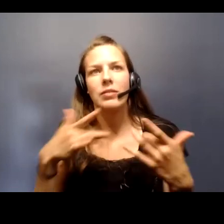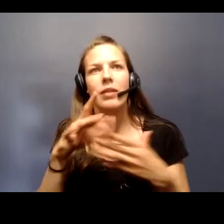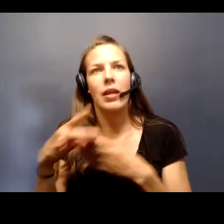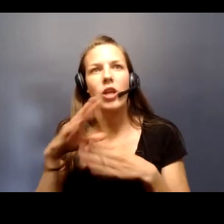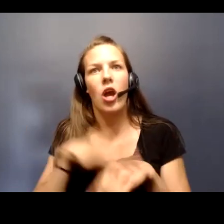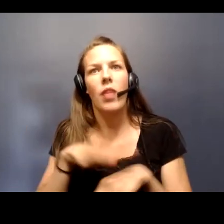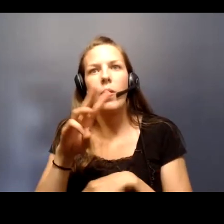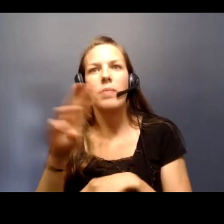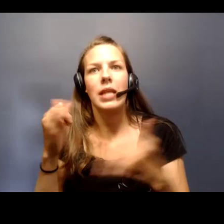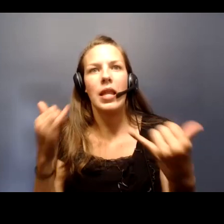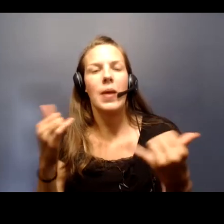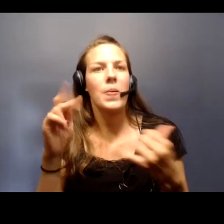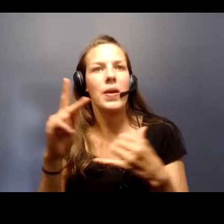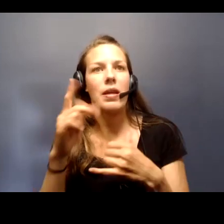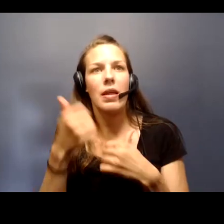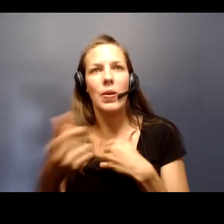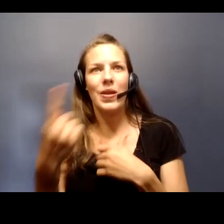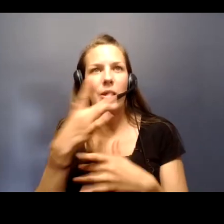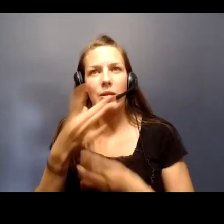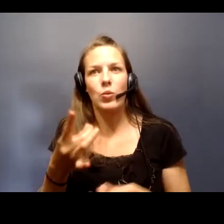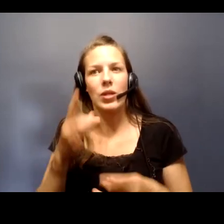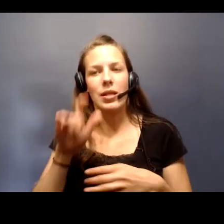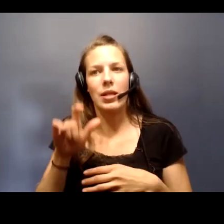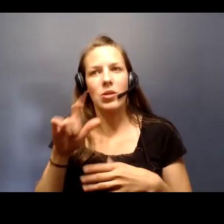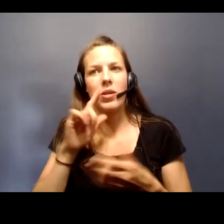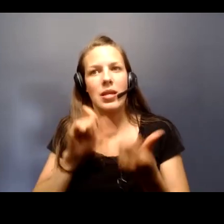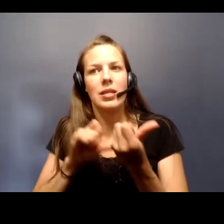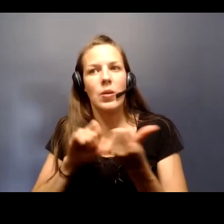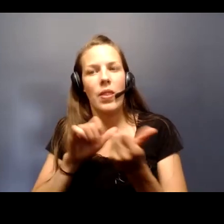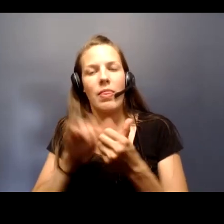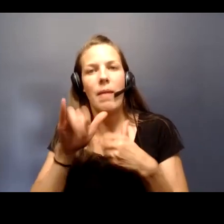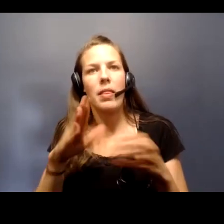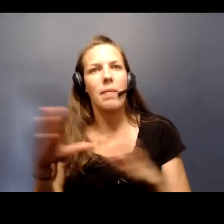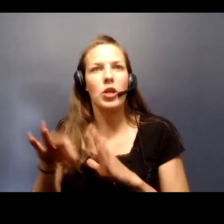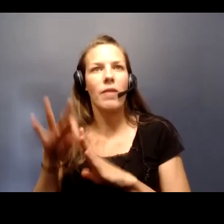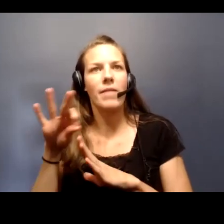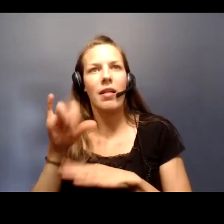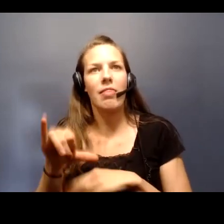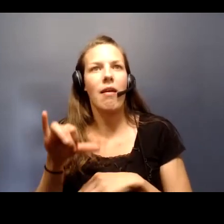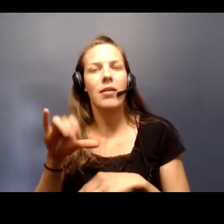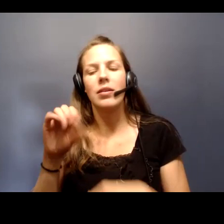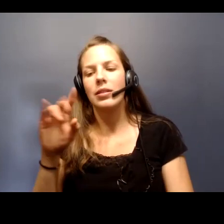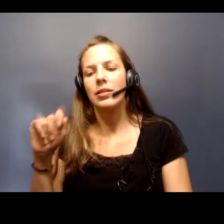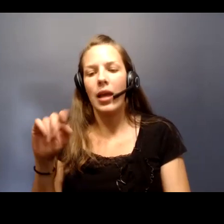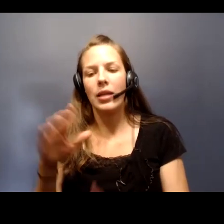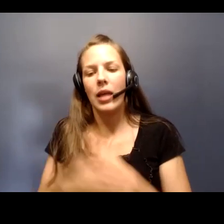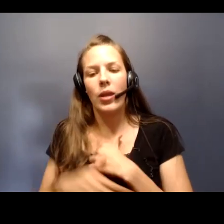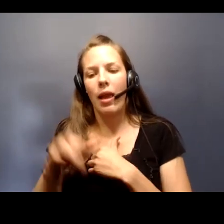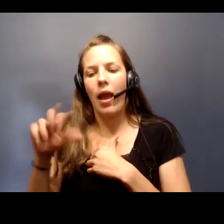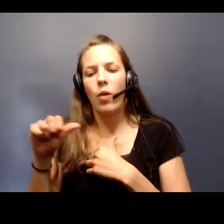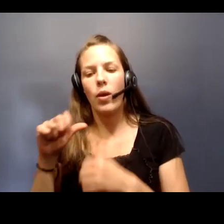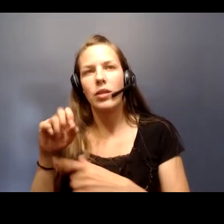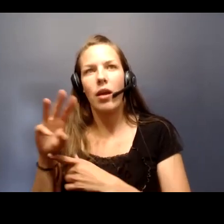our website now, so anybody who's interested or needs assistance with some of that planning can find it on scottcountyiowa.com slash health.